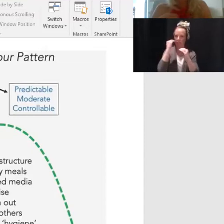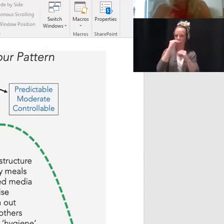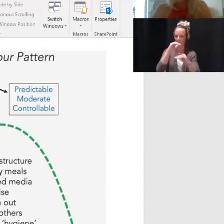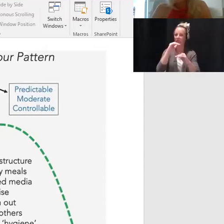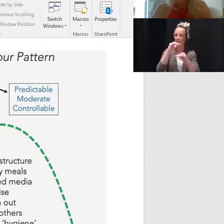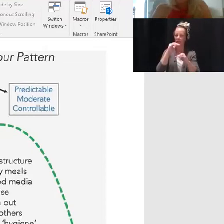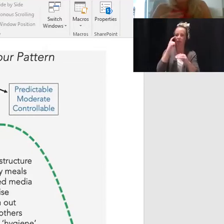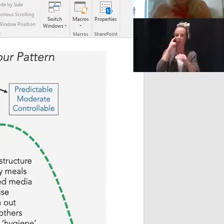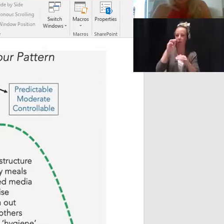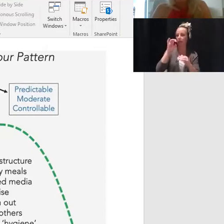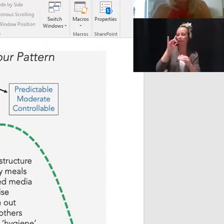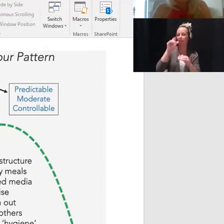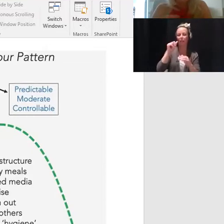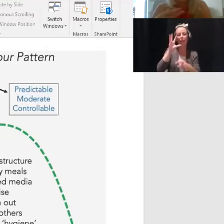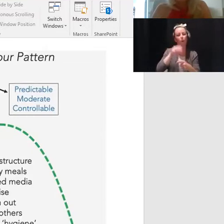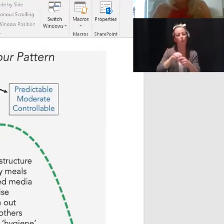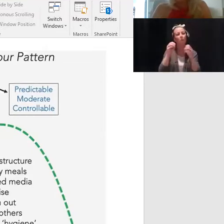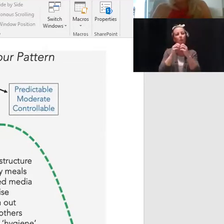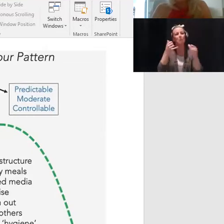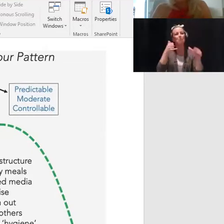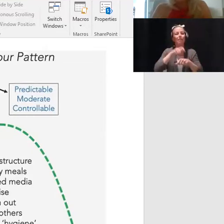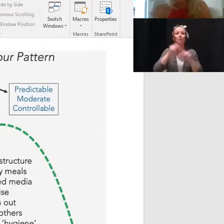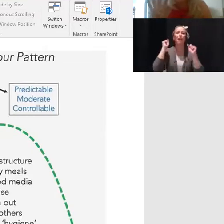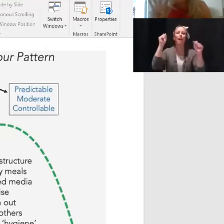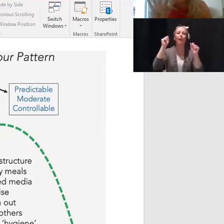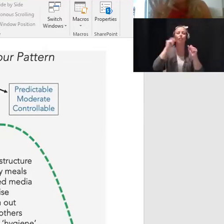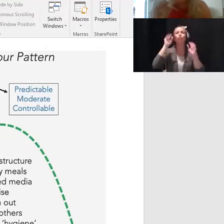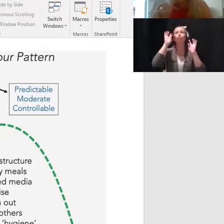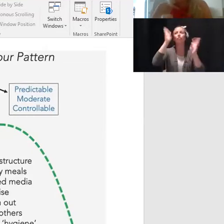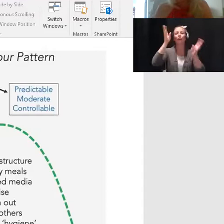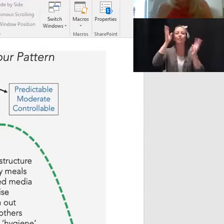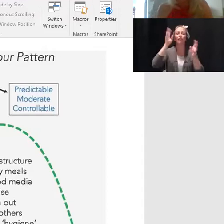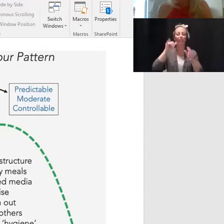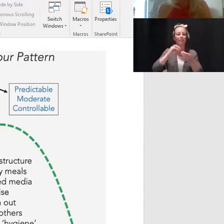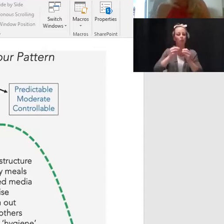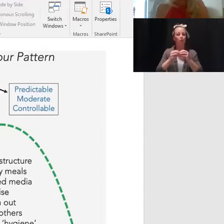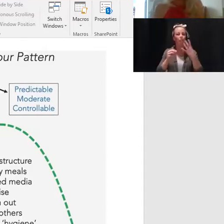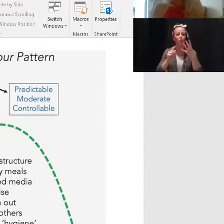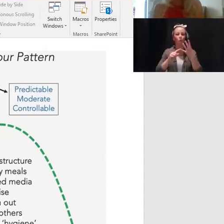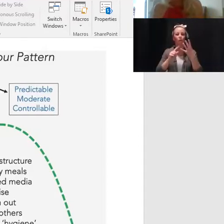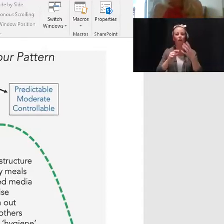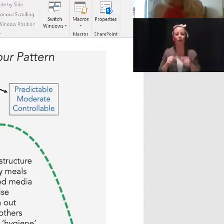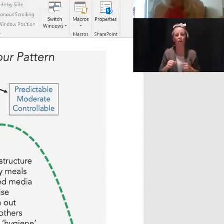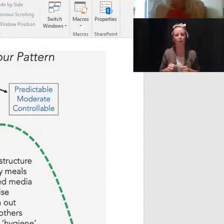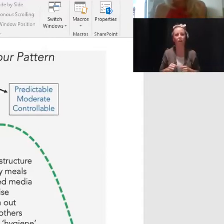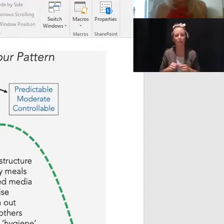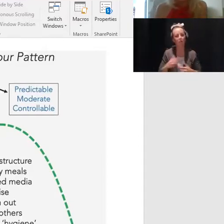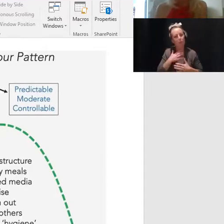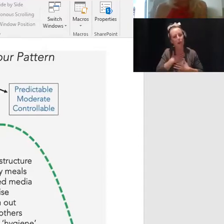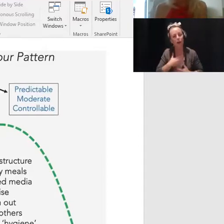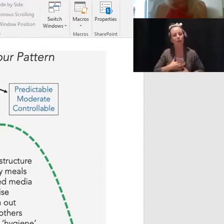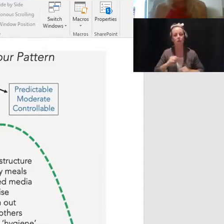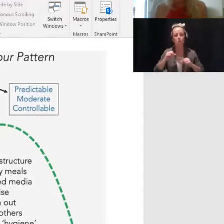playtime, exercise, and creativity. That's number four. That's tool number four. Let's get our bodies moving